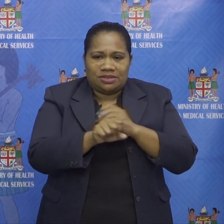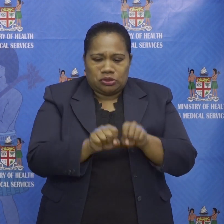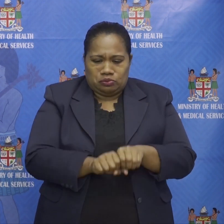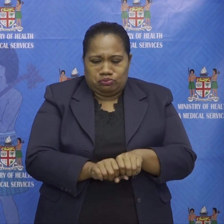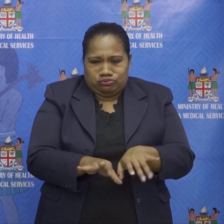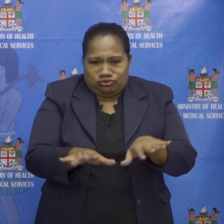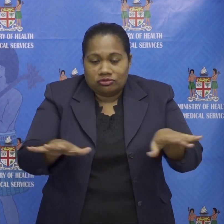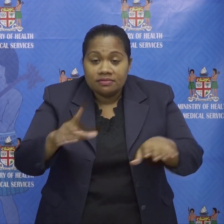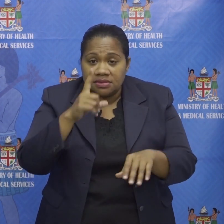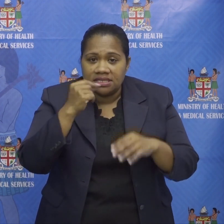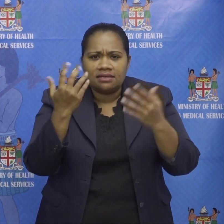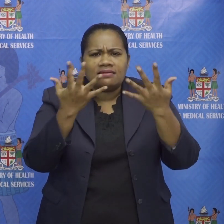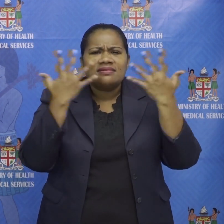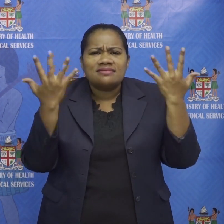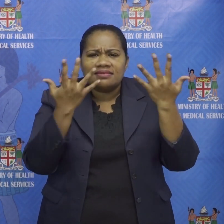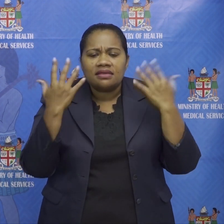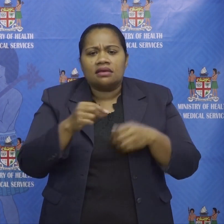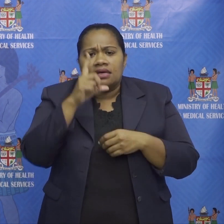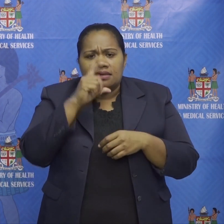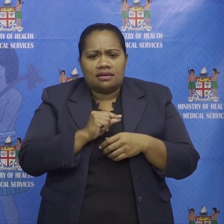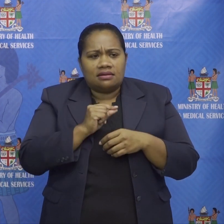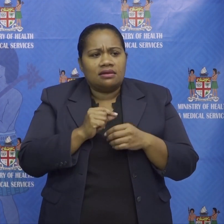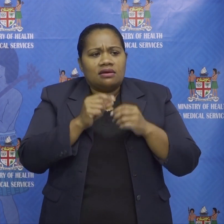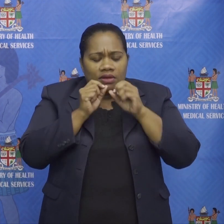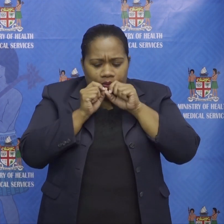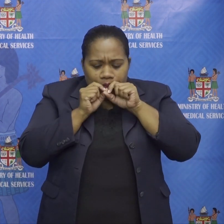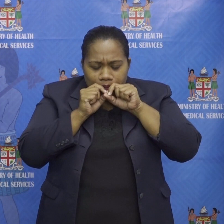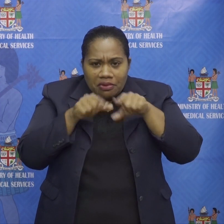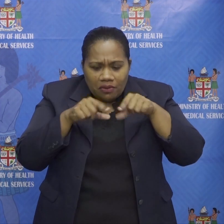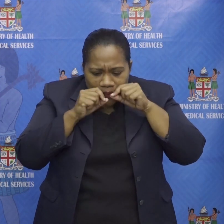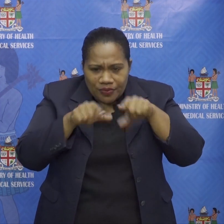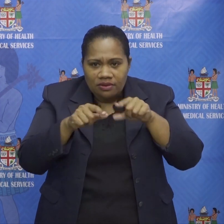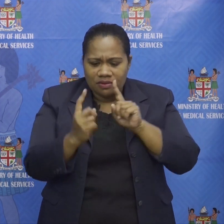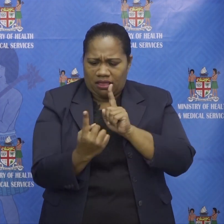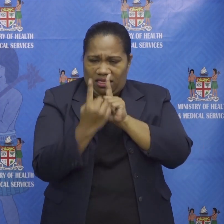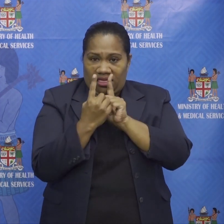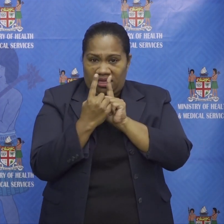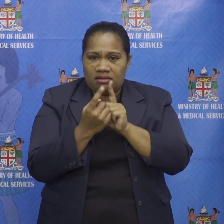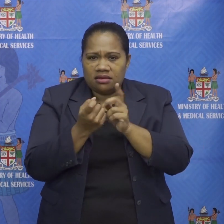travel through the air through tiny droplets that pass from person to person within a close distance